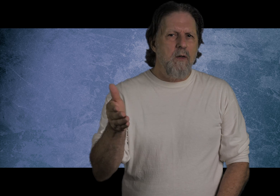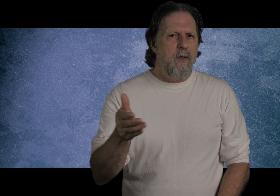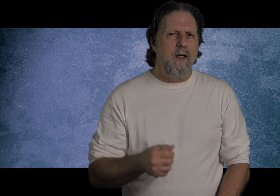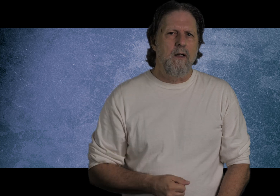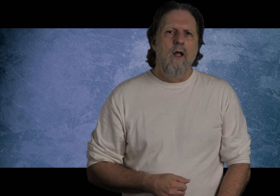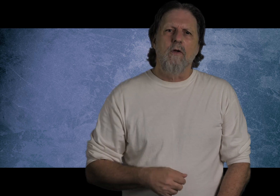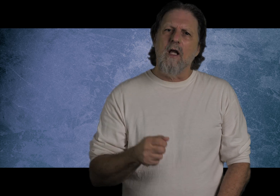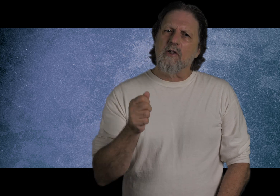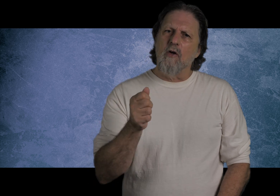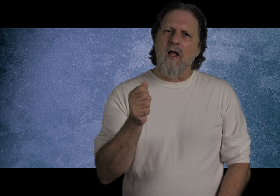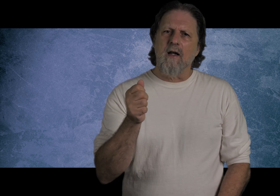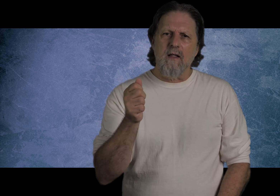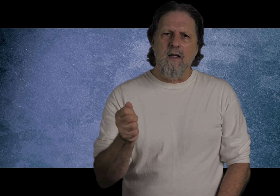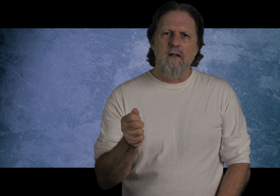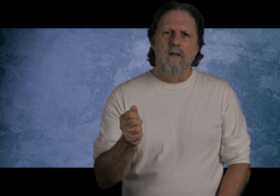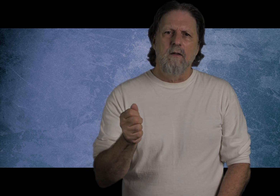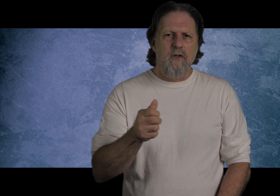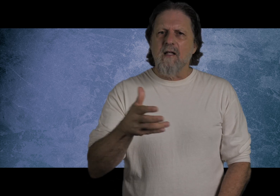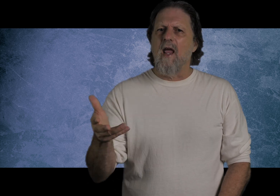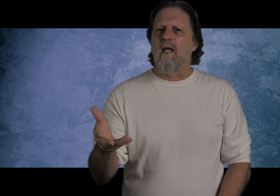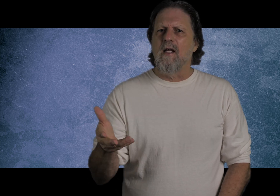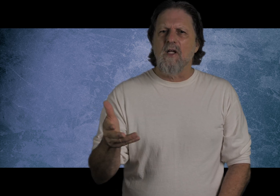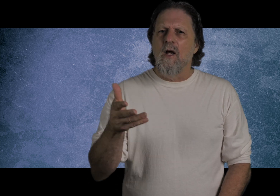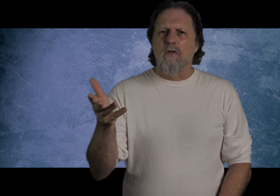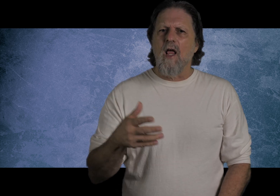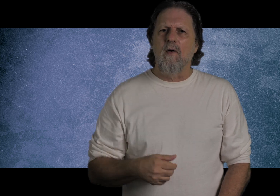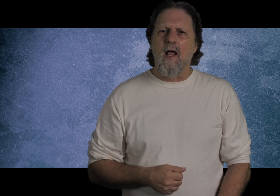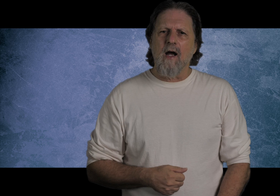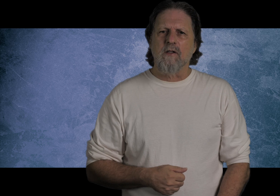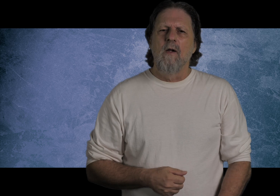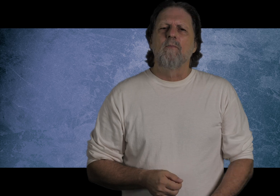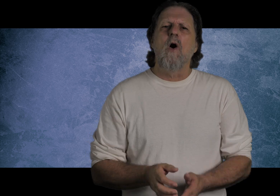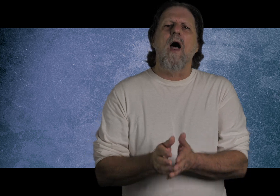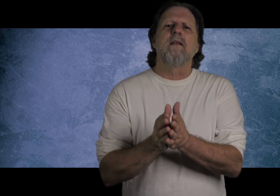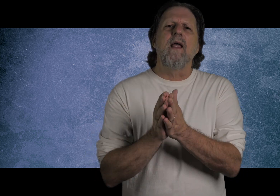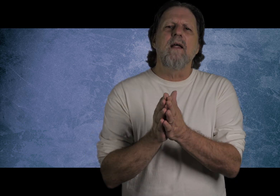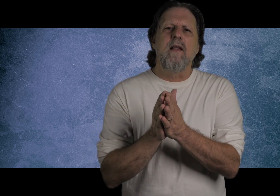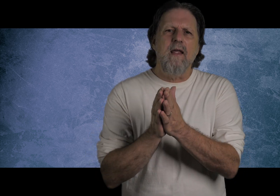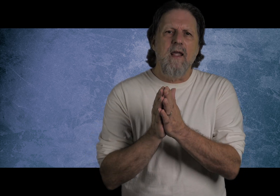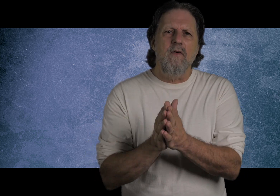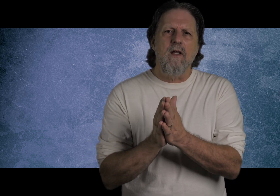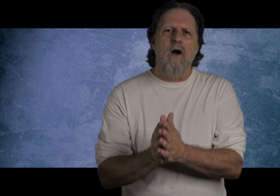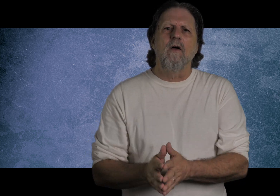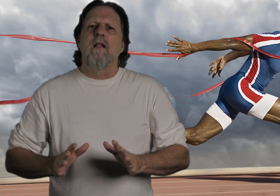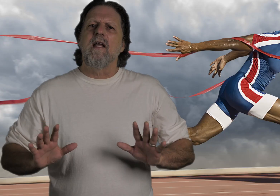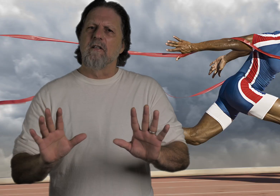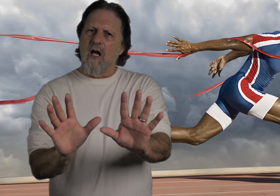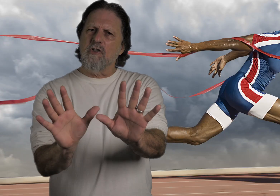competing? Do they slow down at the end? Do they take it easy? Do they relax? No, at the end, they give it their all. They lunge